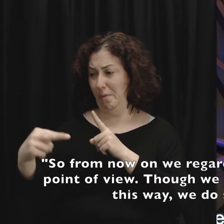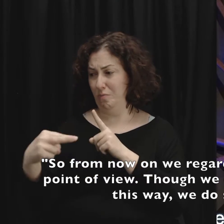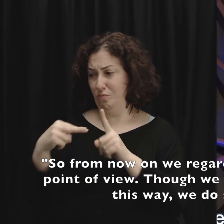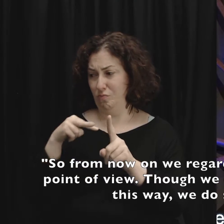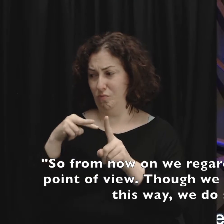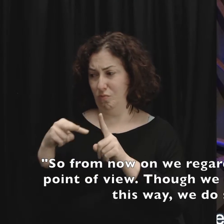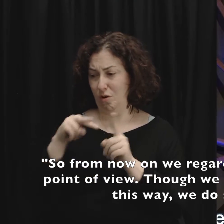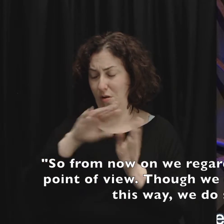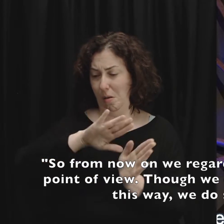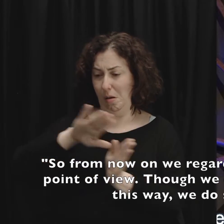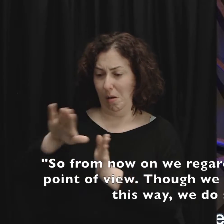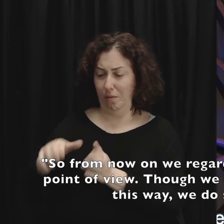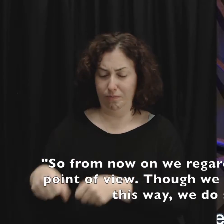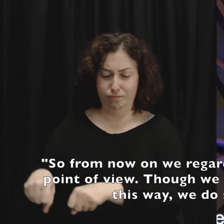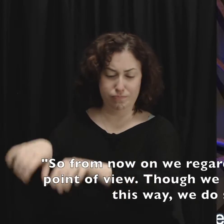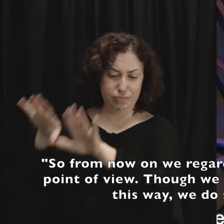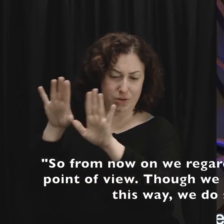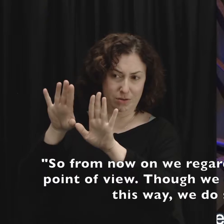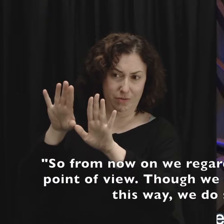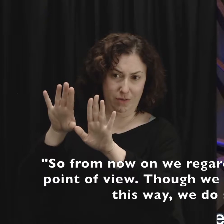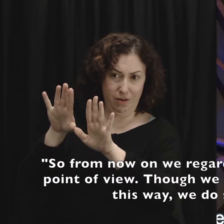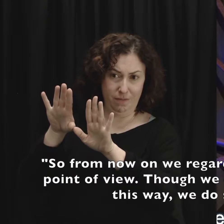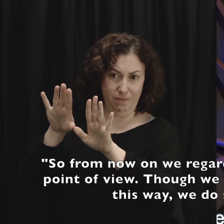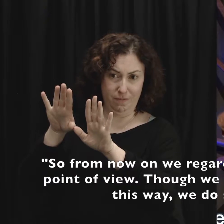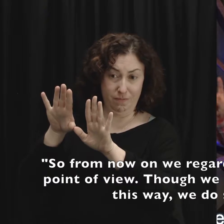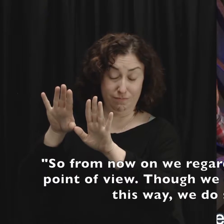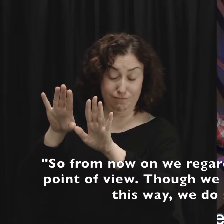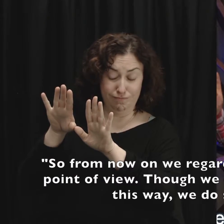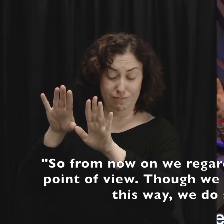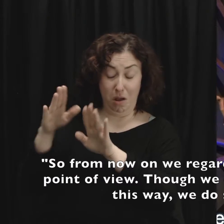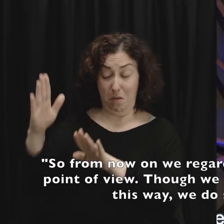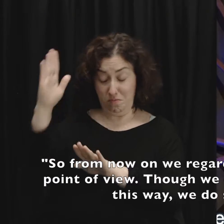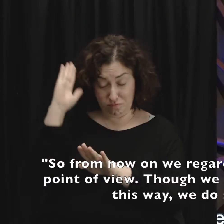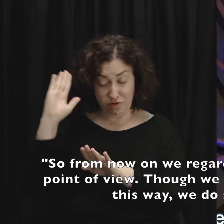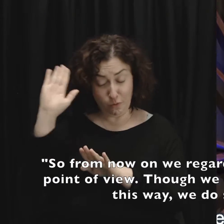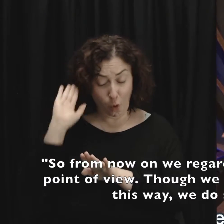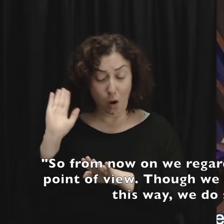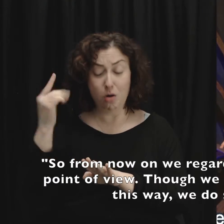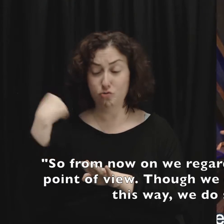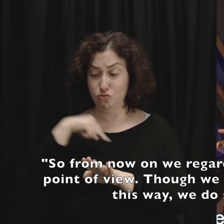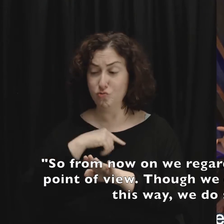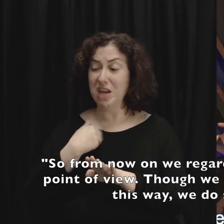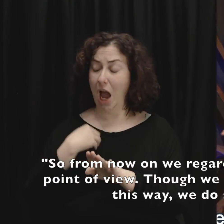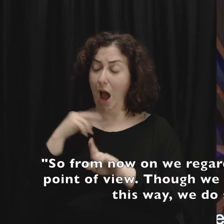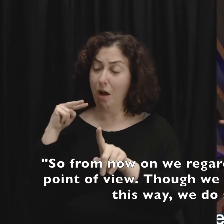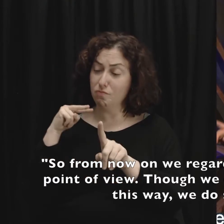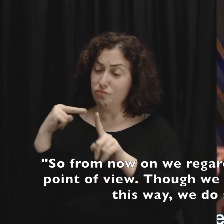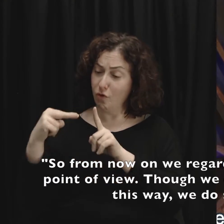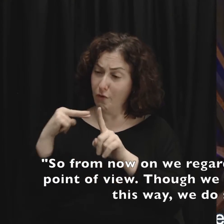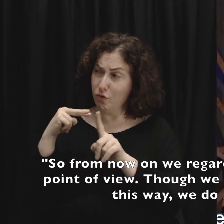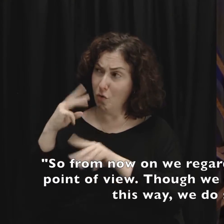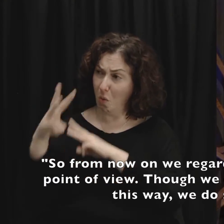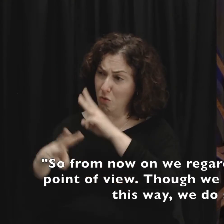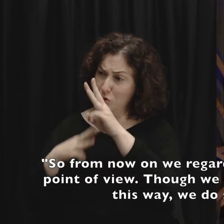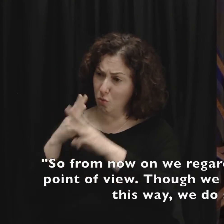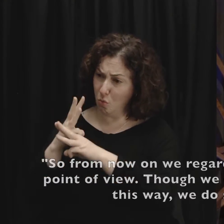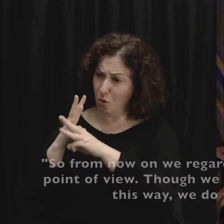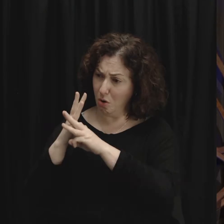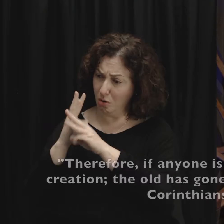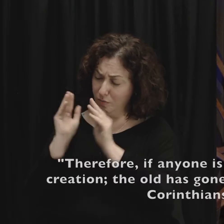worldly point of view. Though we once regarded Christ in this way, we do so no longer. And then